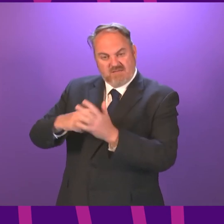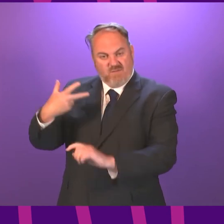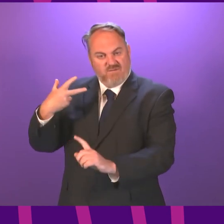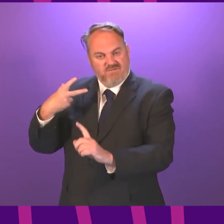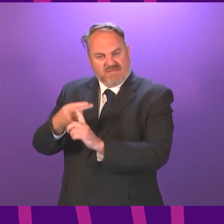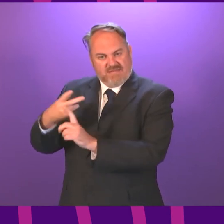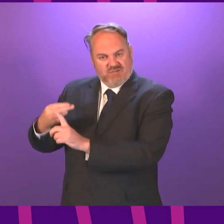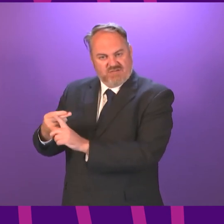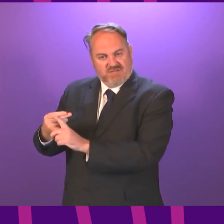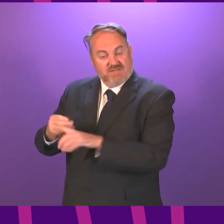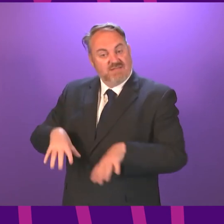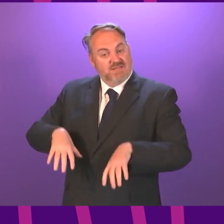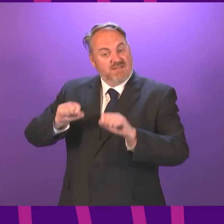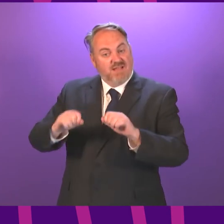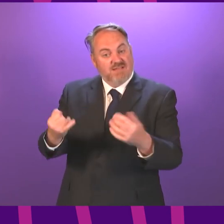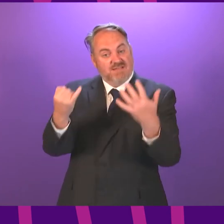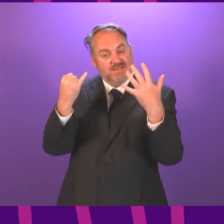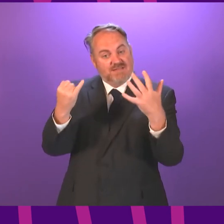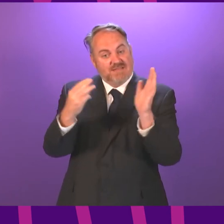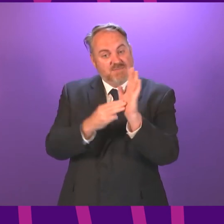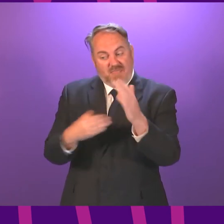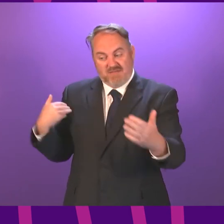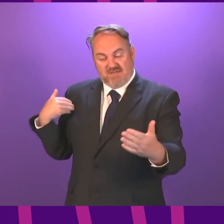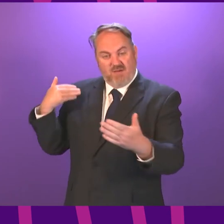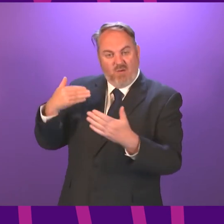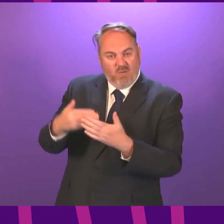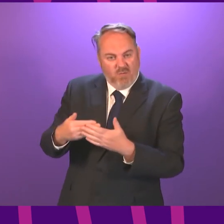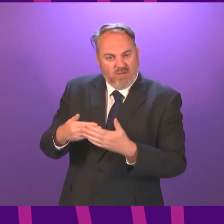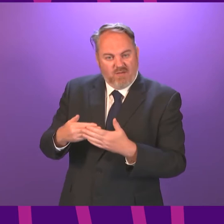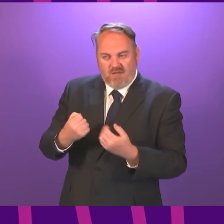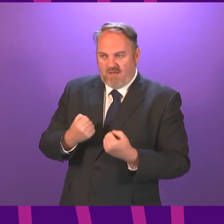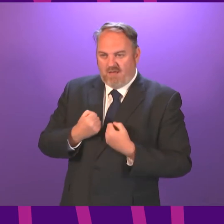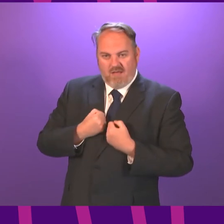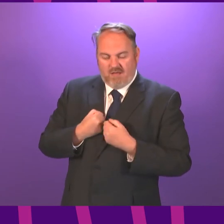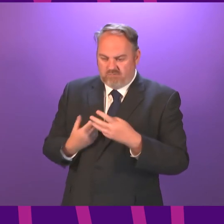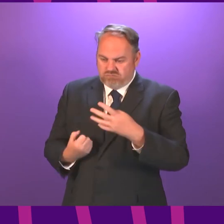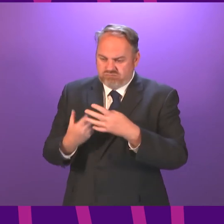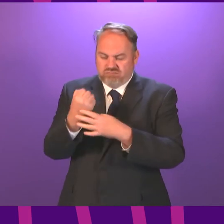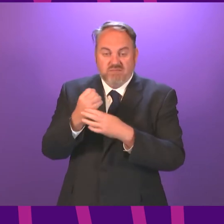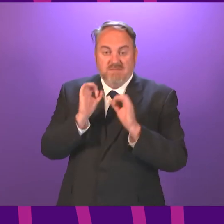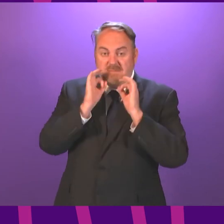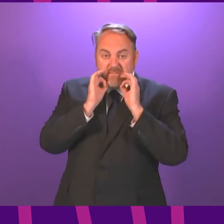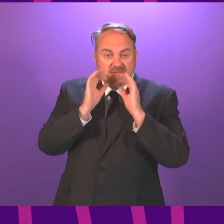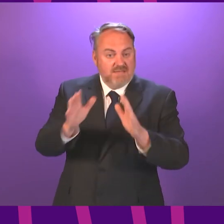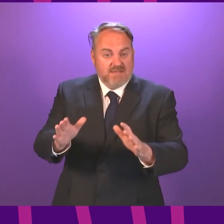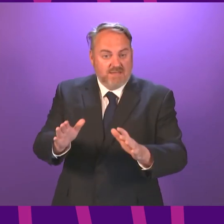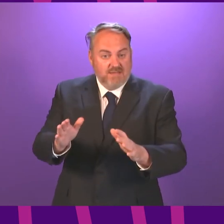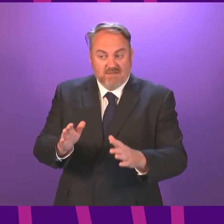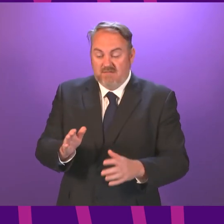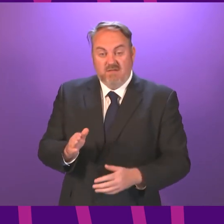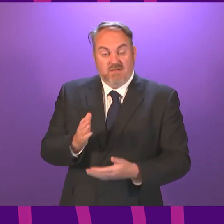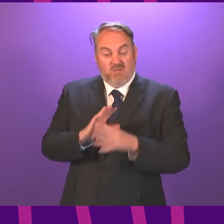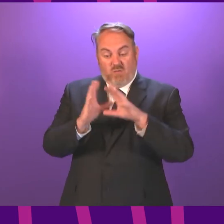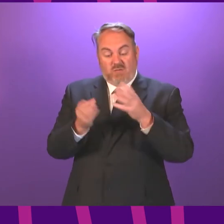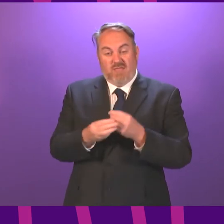vaccine was administered, and progress then has been remarkable. As of 7.30 this morning, 3